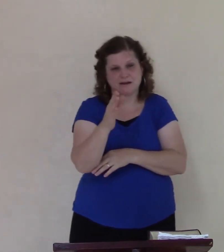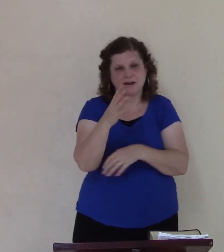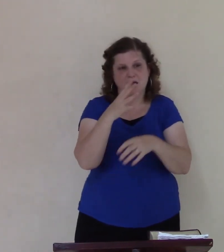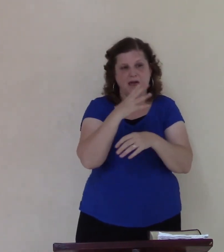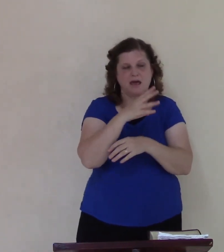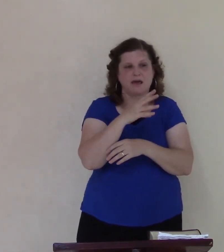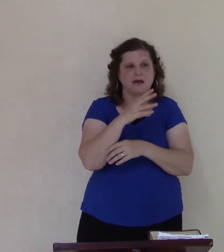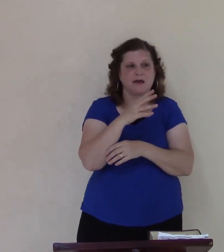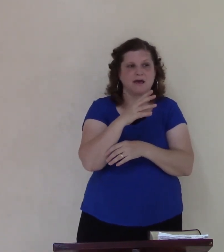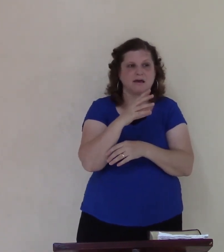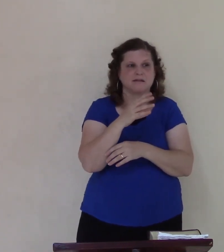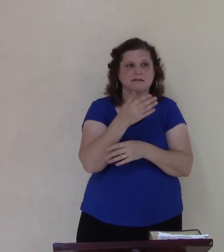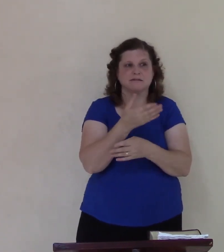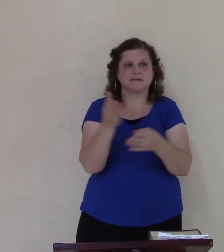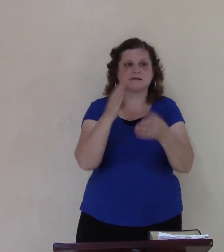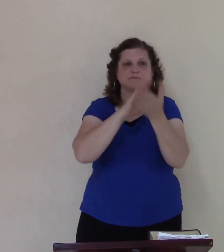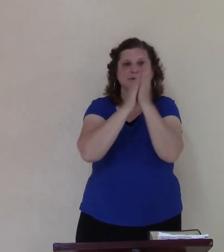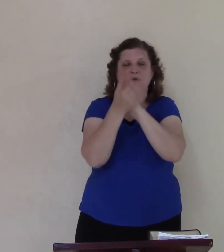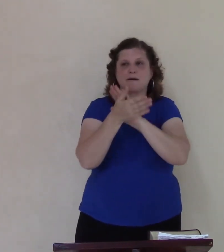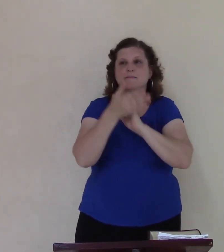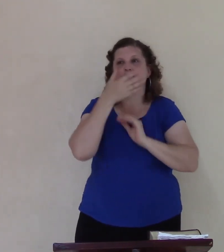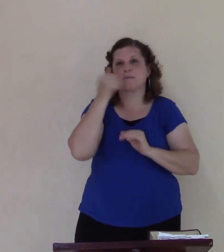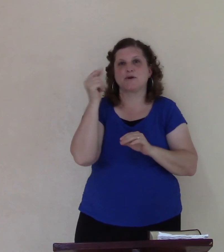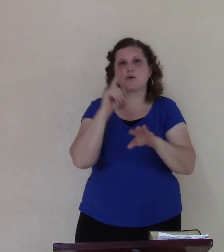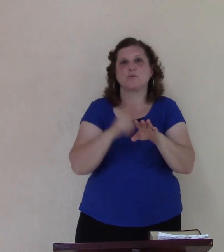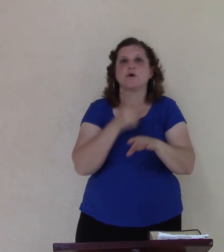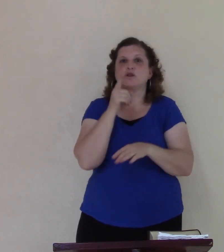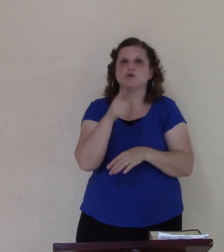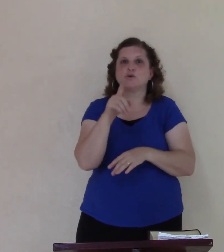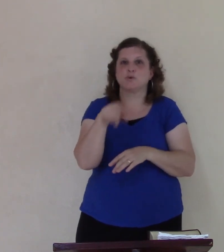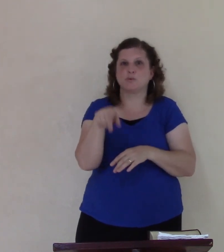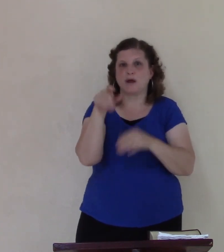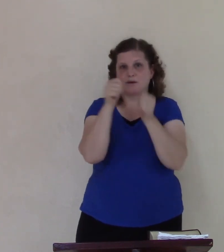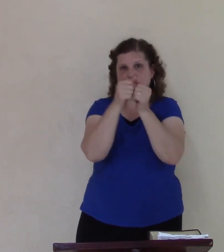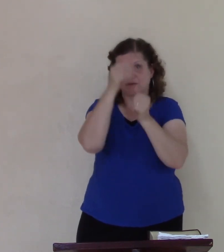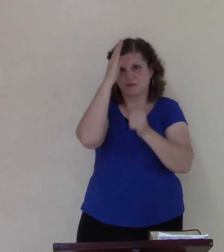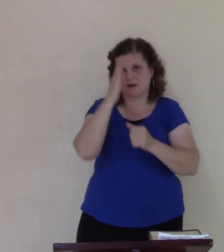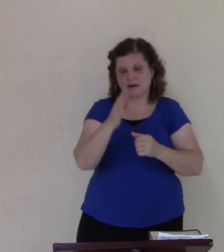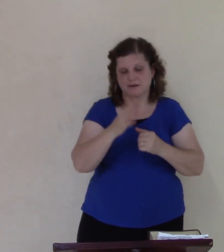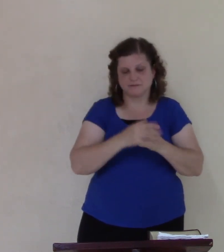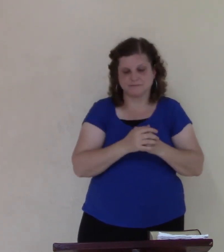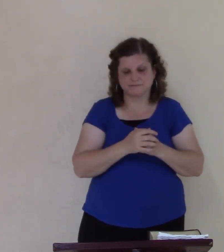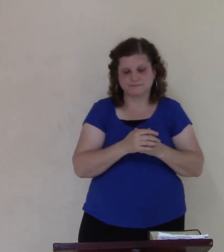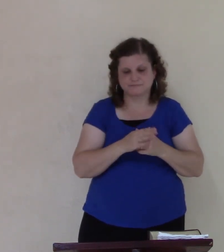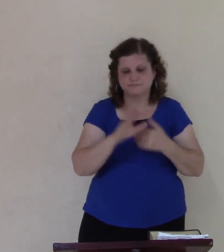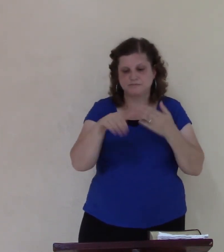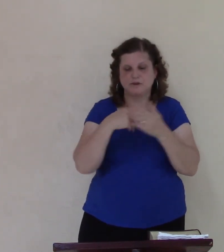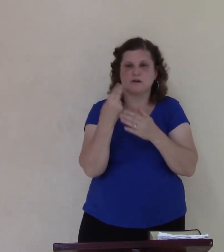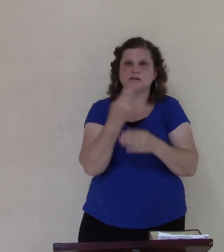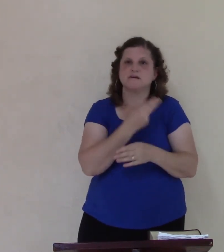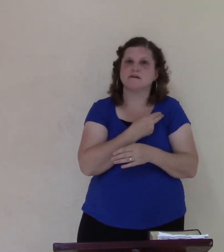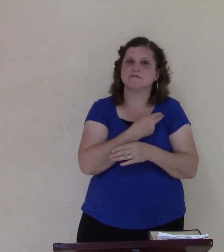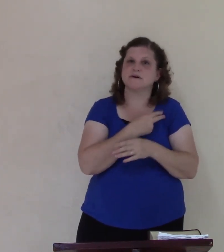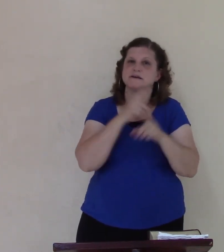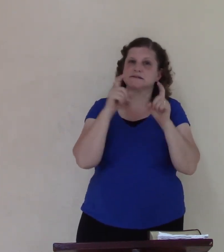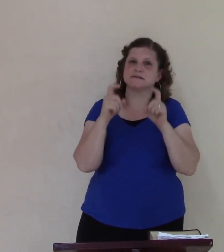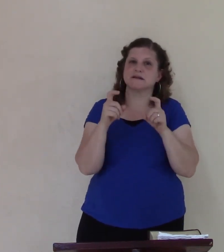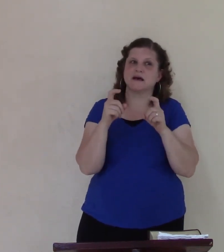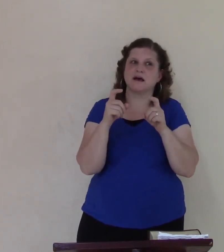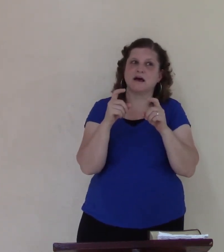lying and by the way all of us are always having a struggle to make sure the right thing there's